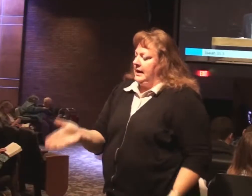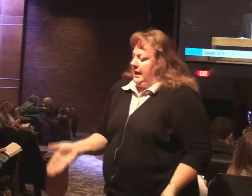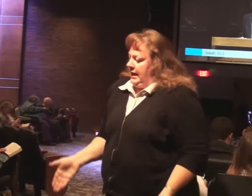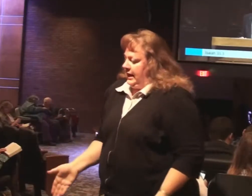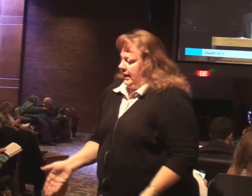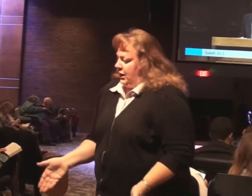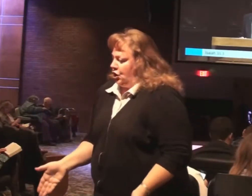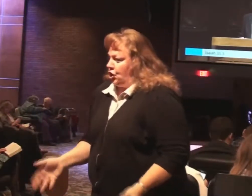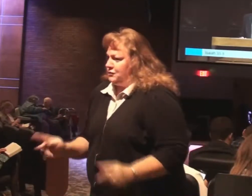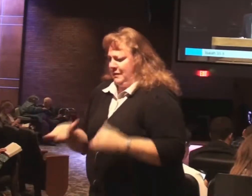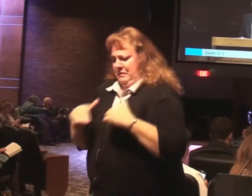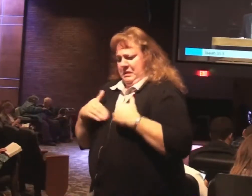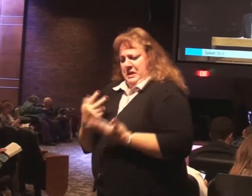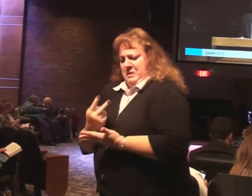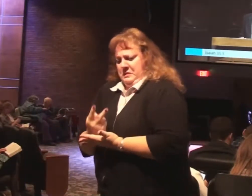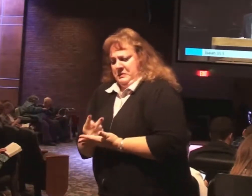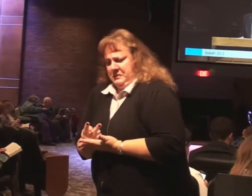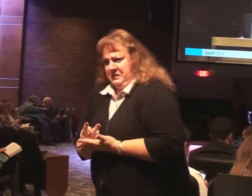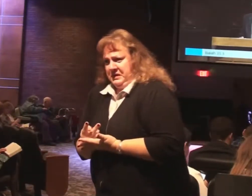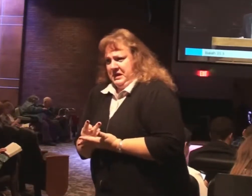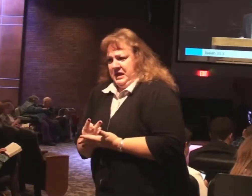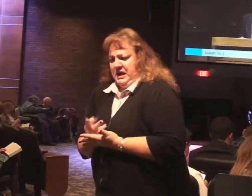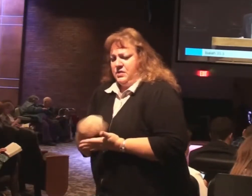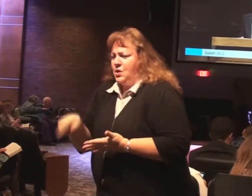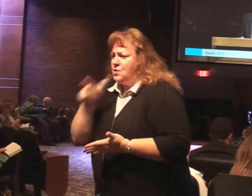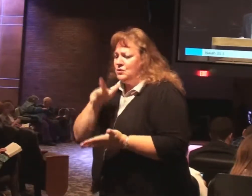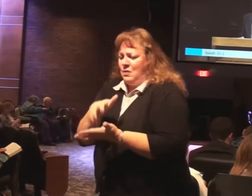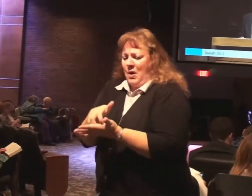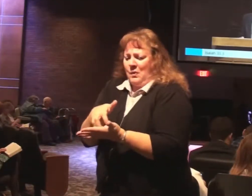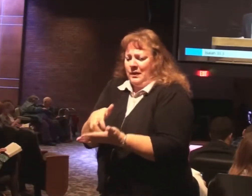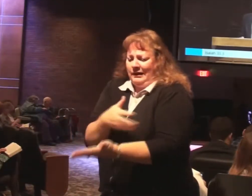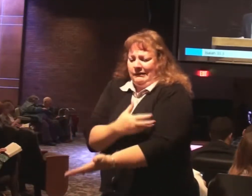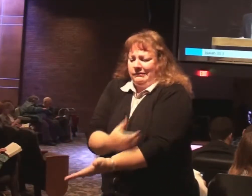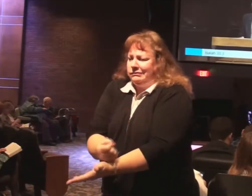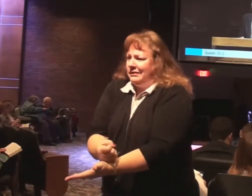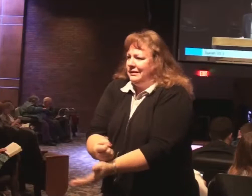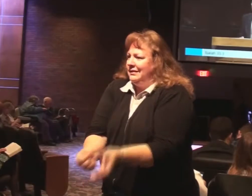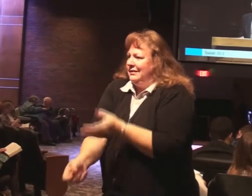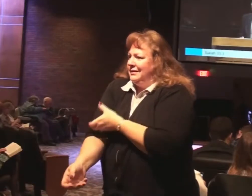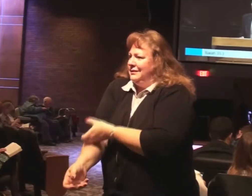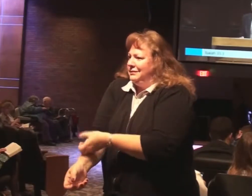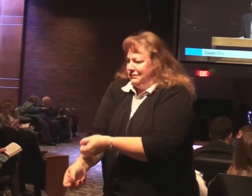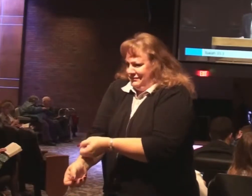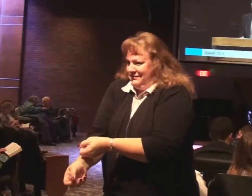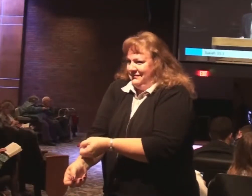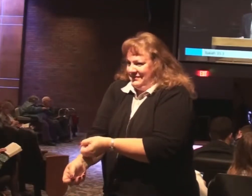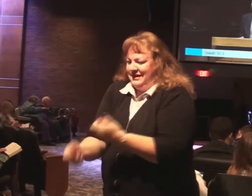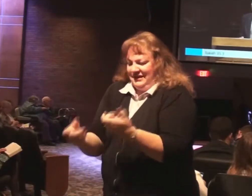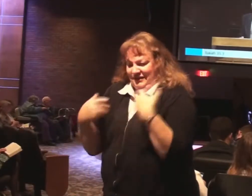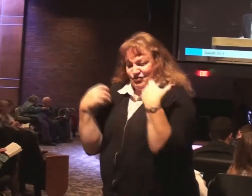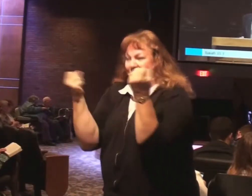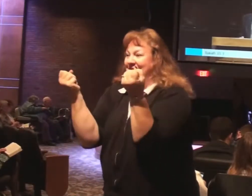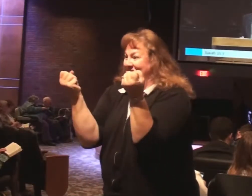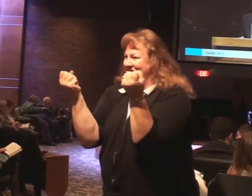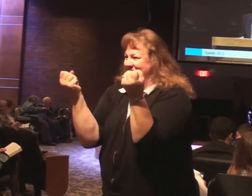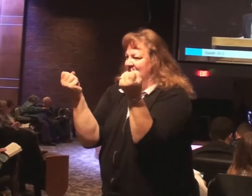exhausted and strengthen the feeble. And most of you probably have in the margin. The literal translation of that word